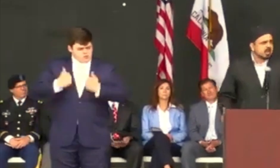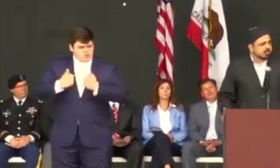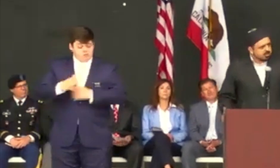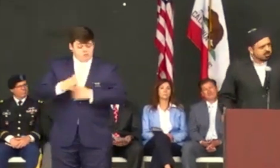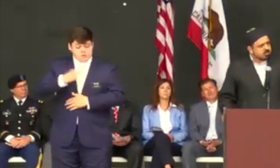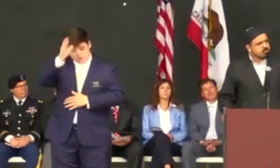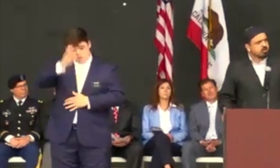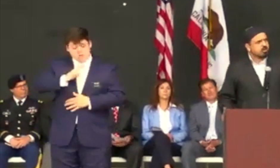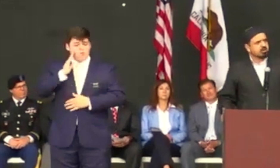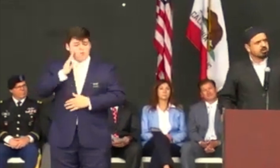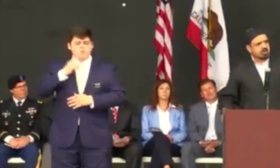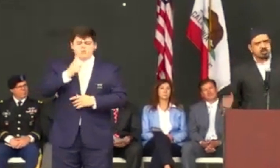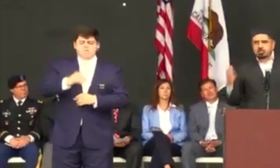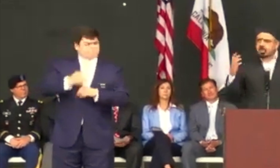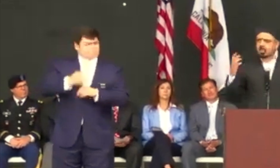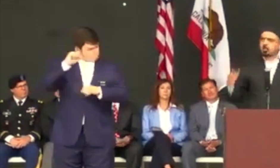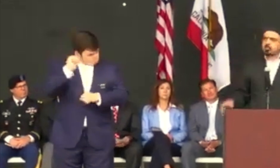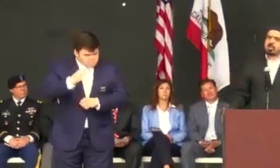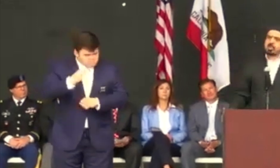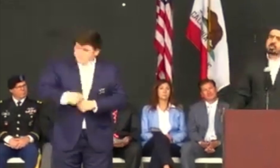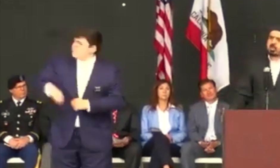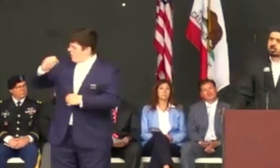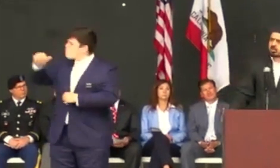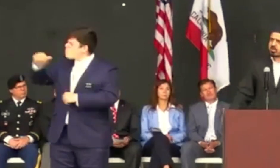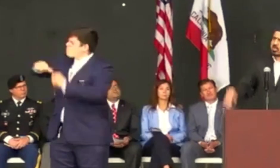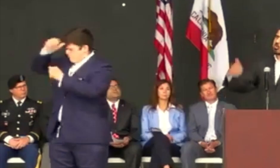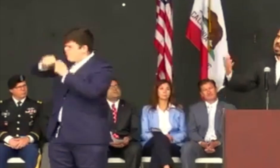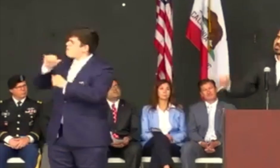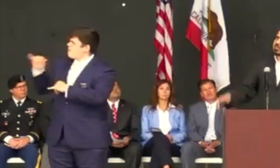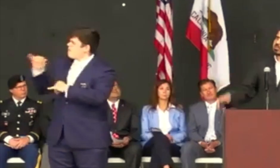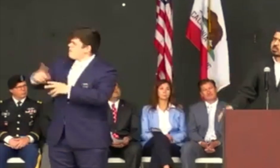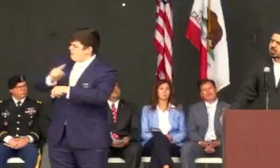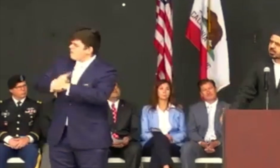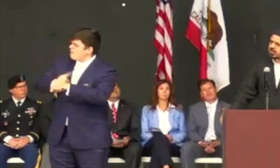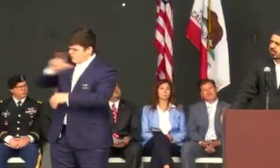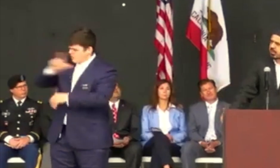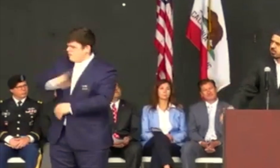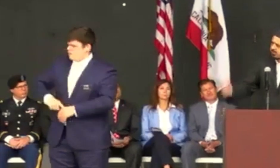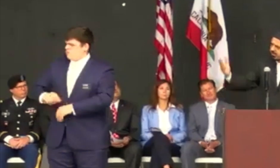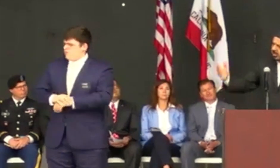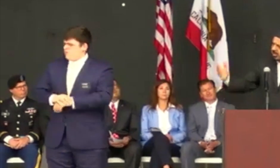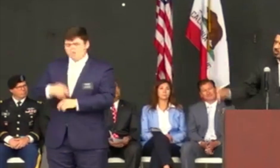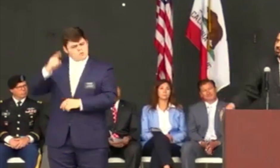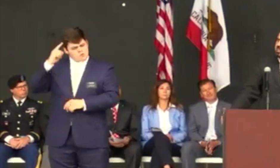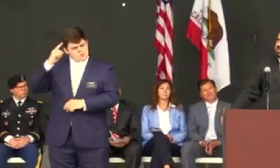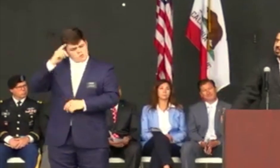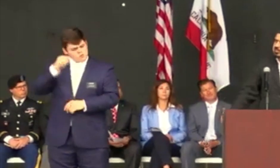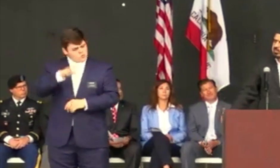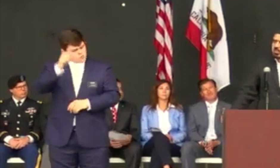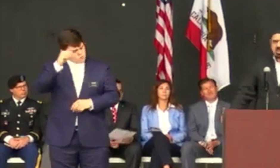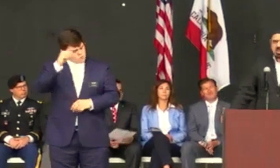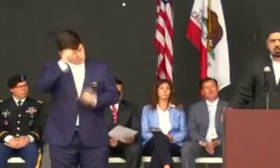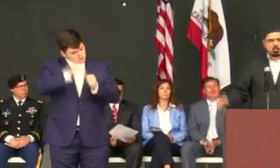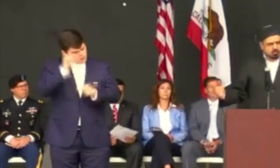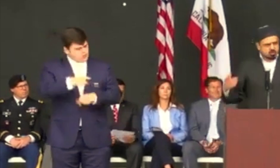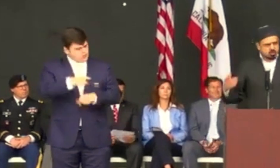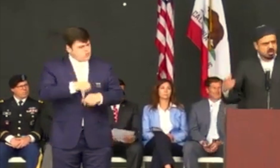remember. Thank you, my Lord. Thank you, my Lord. And then he will ask, do you remember that other time you were in financial crisis, and you were going through a lot of